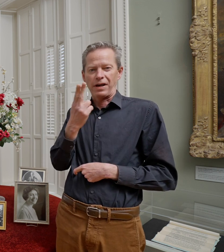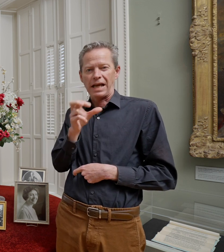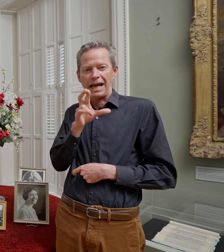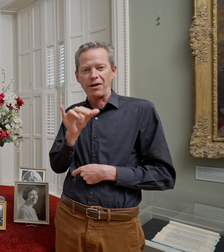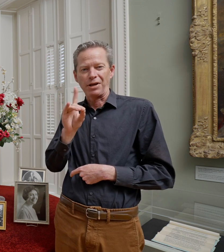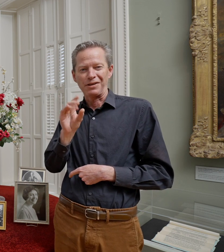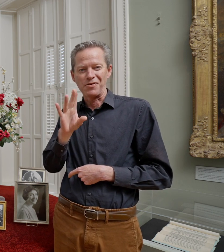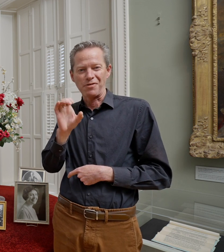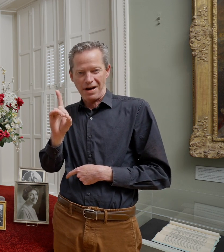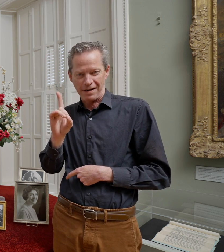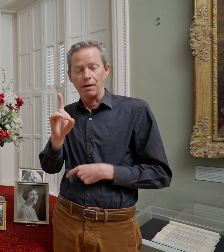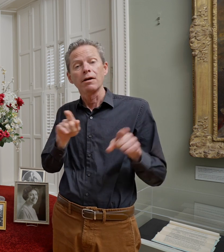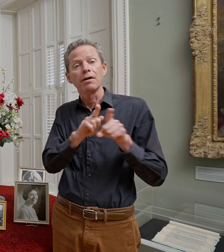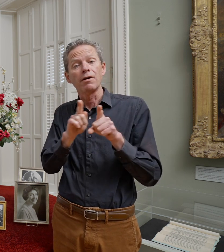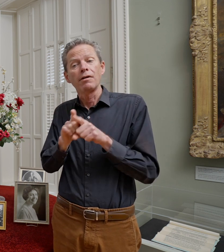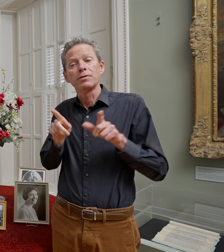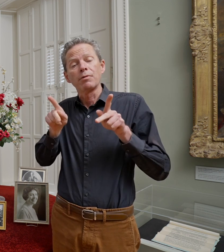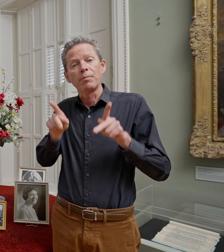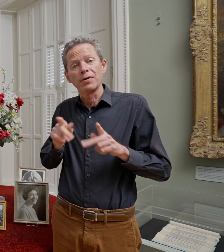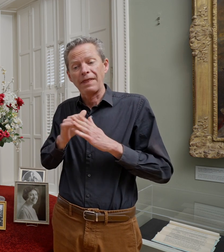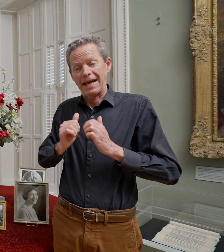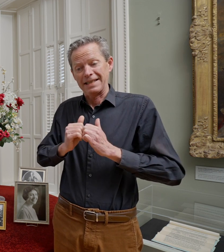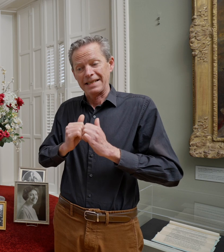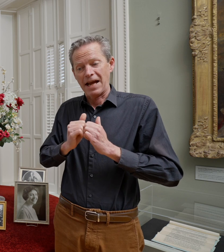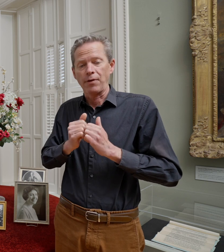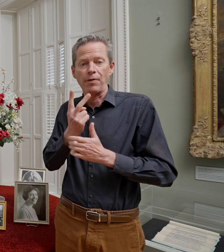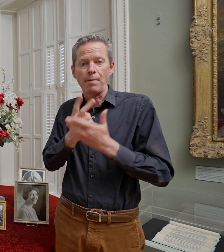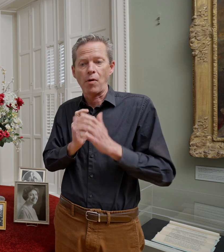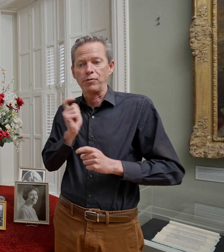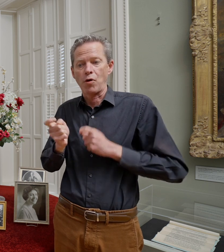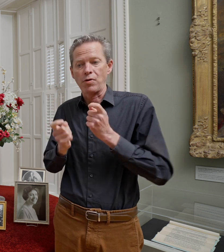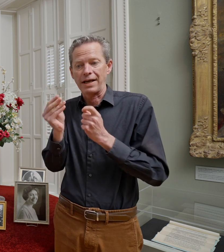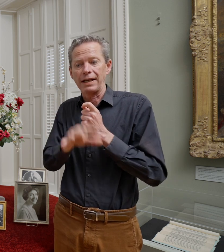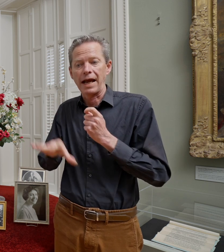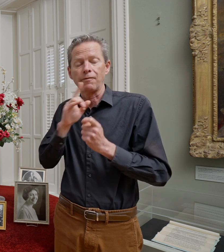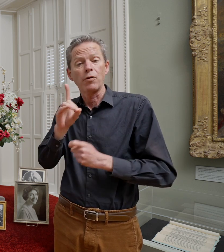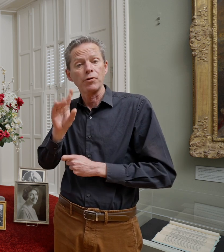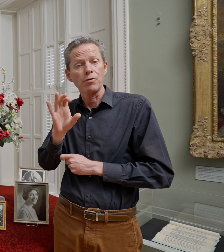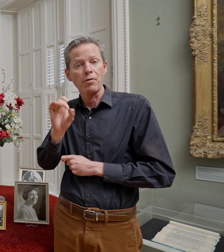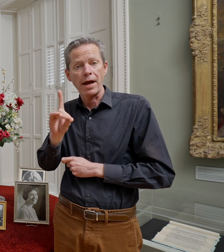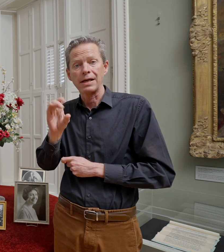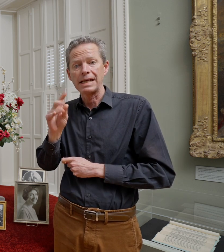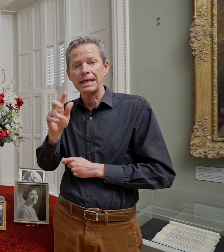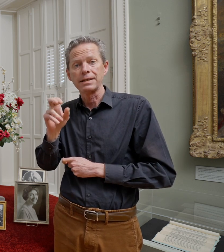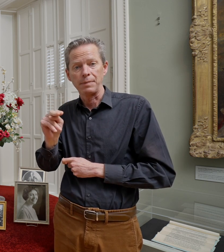and also a person who together, they both donated land for the Durand Eastman Park here in our community.